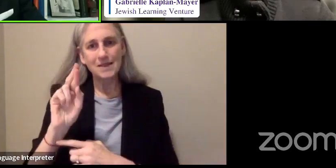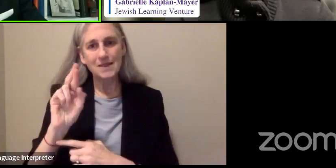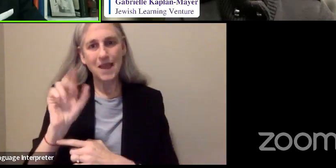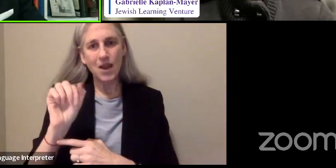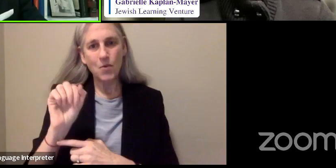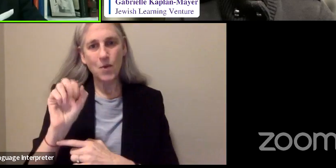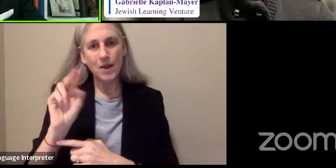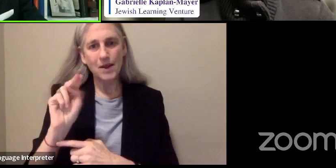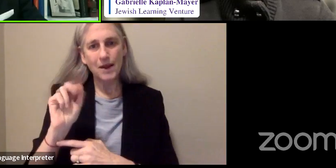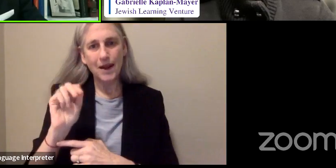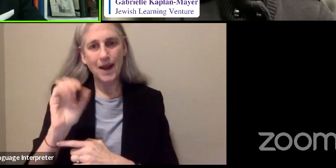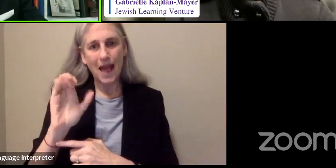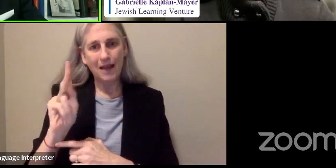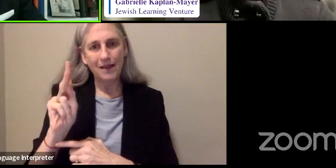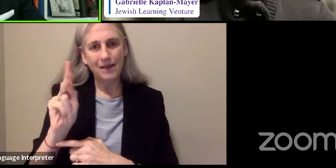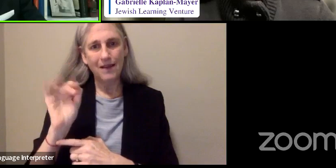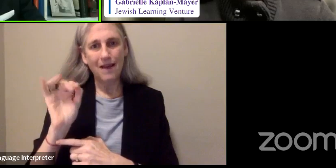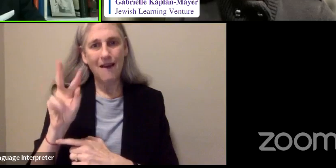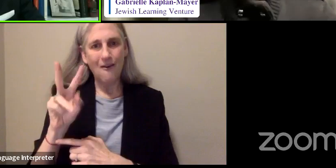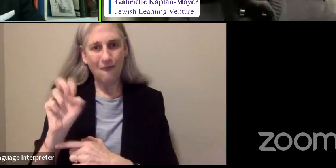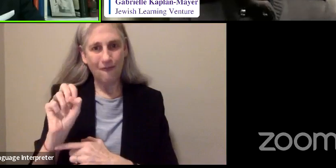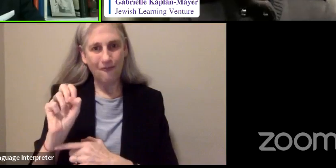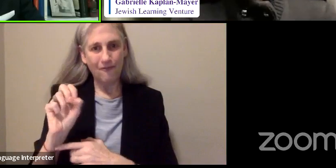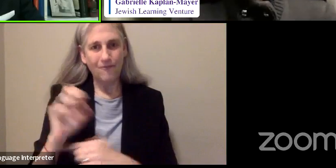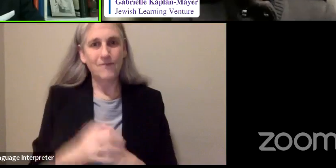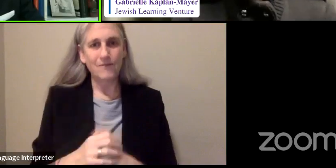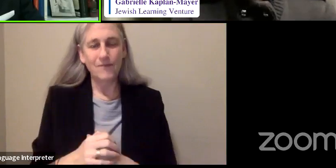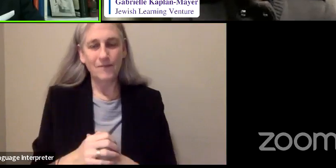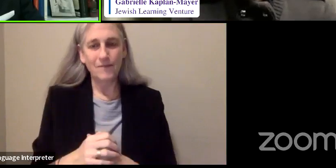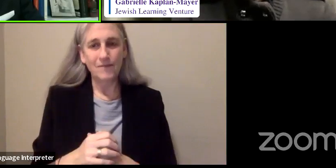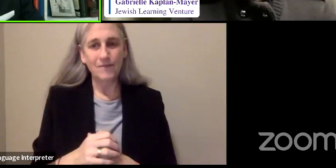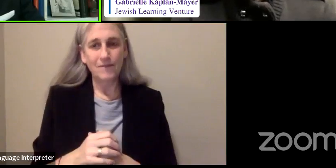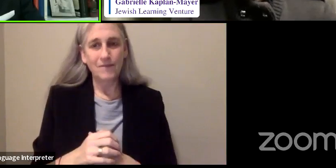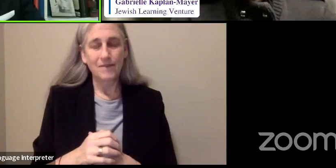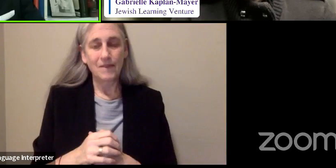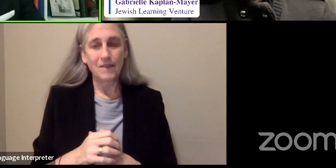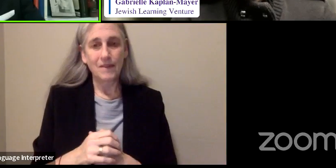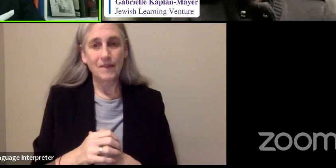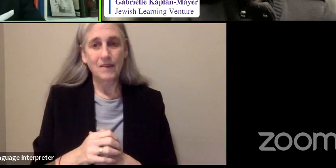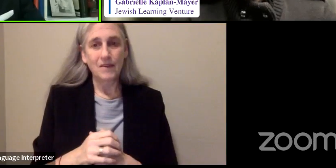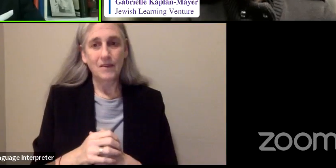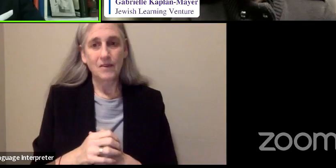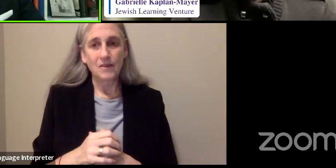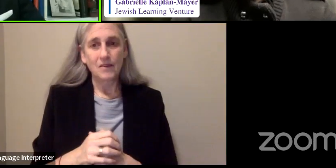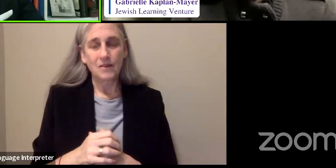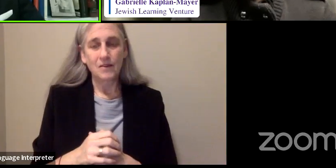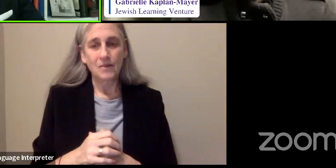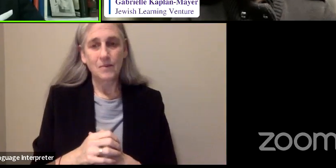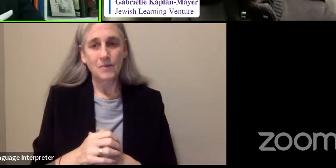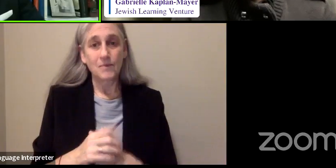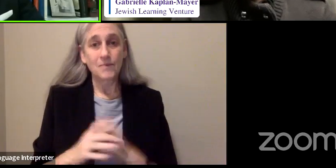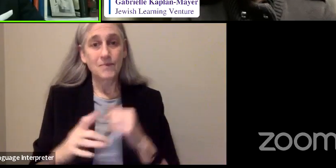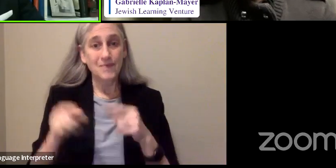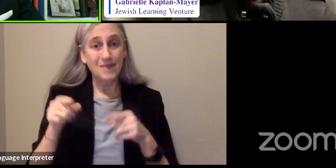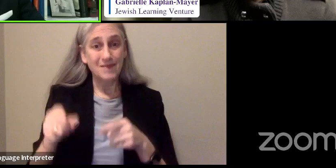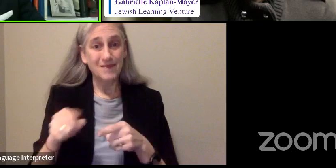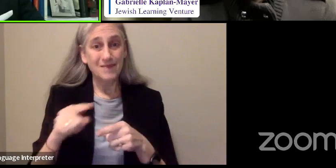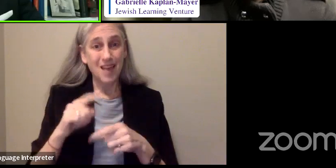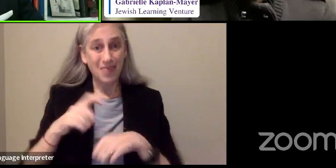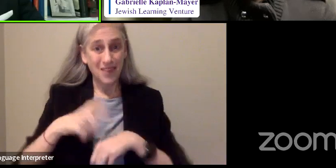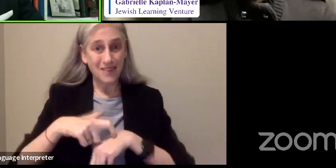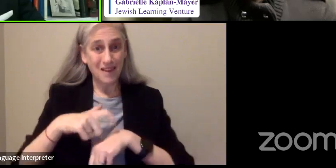And that really opened up the world for